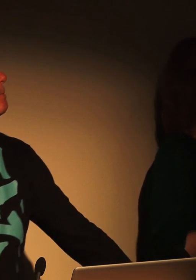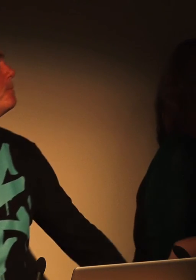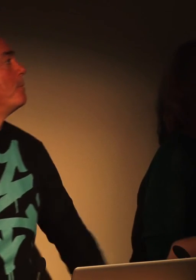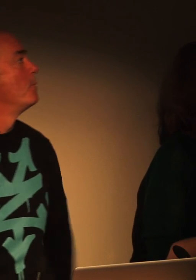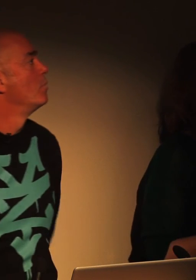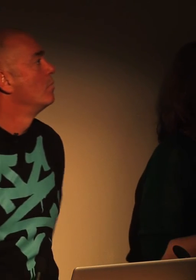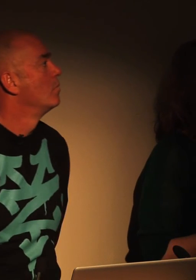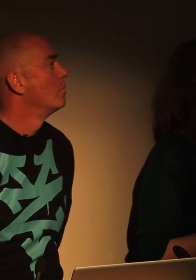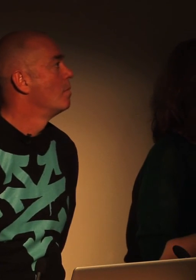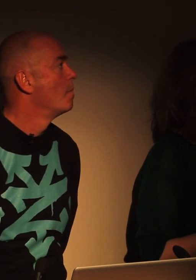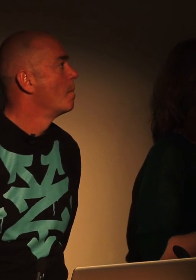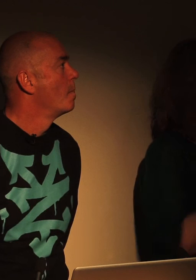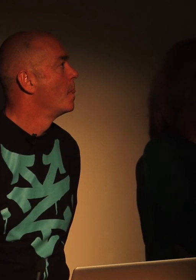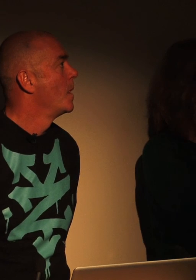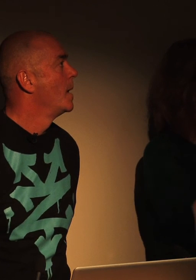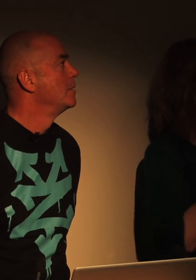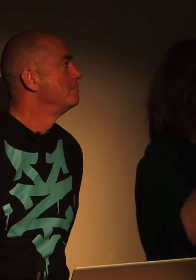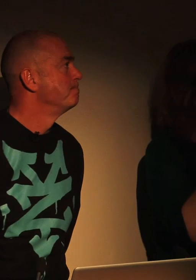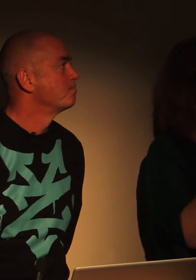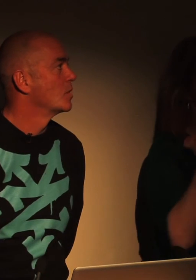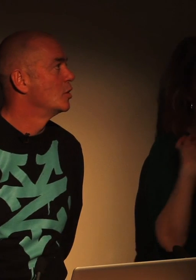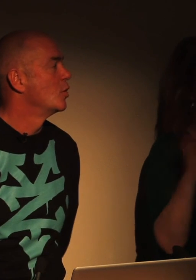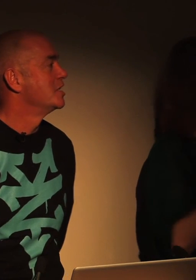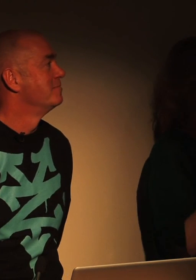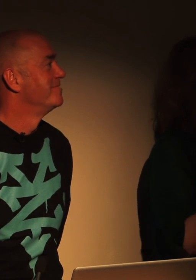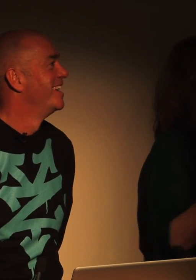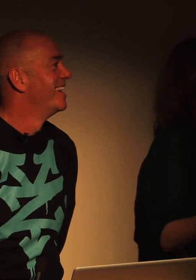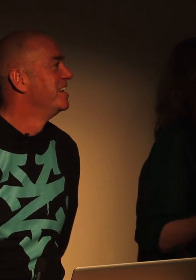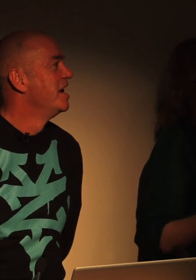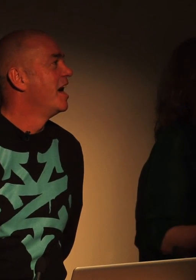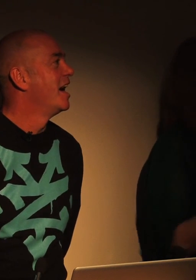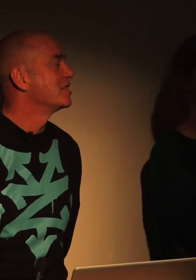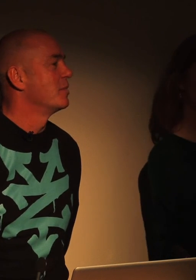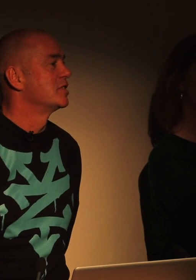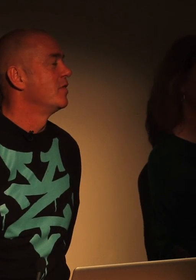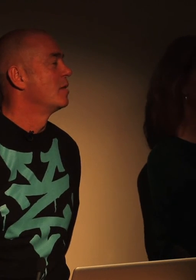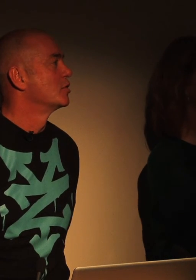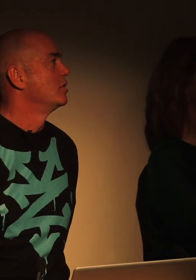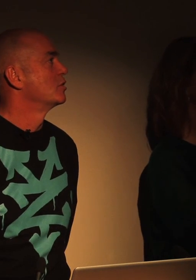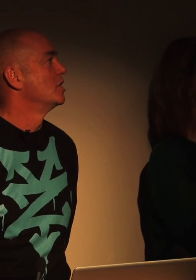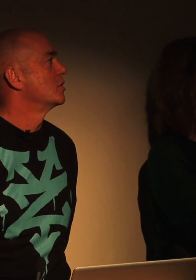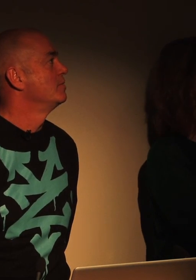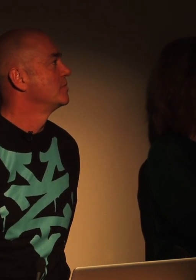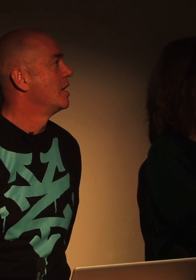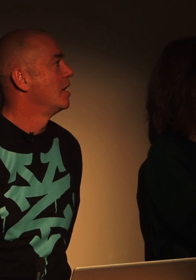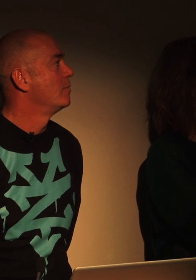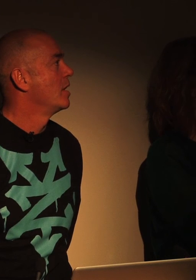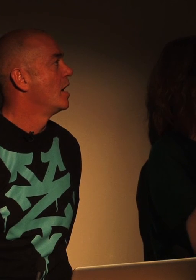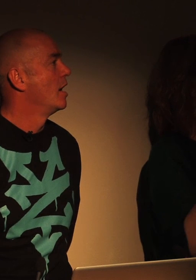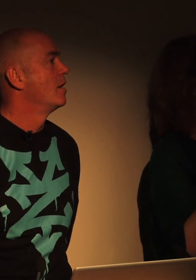Yep? If we wanted to see it in the week, how often? Good question. Some of it's available through Natural History.